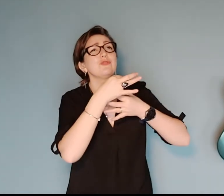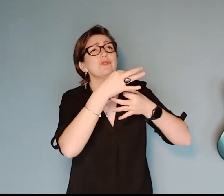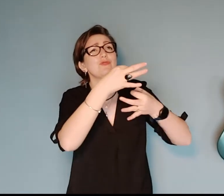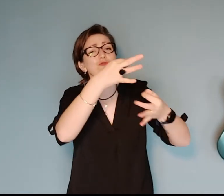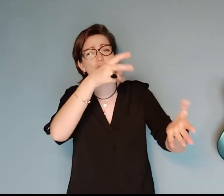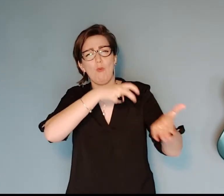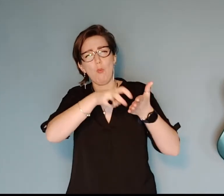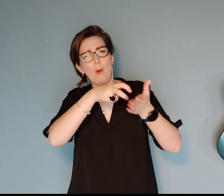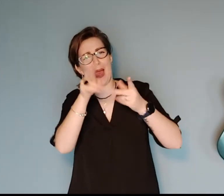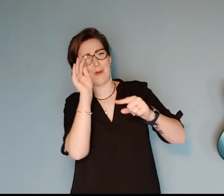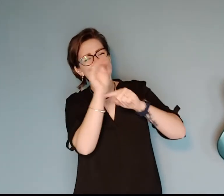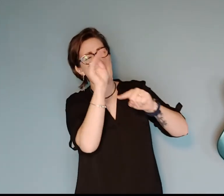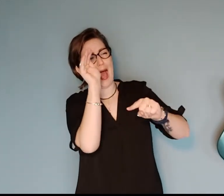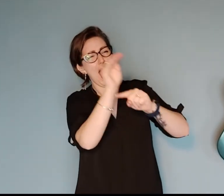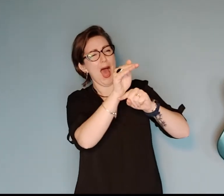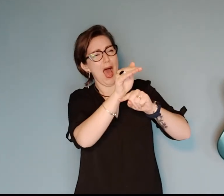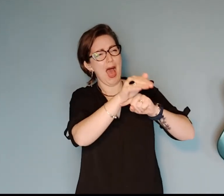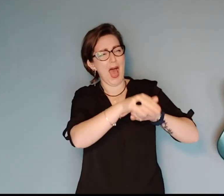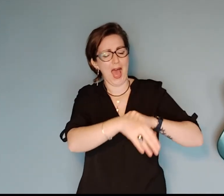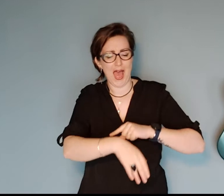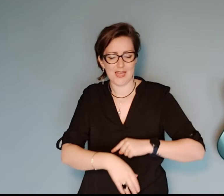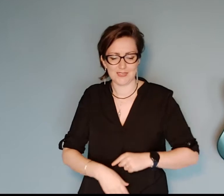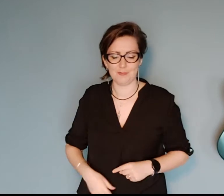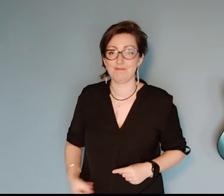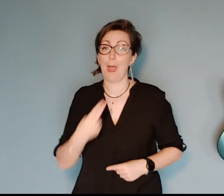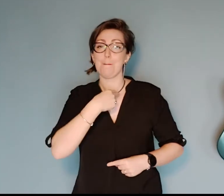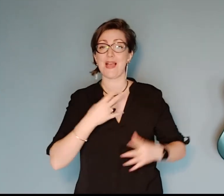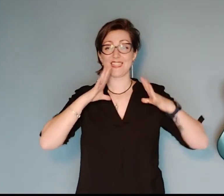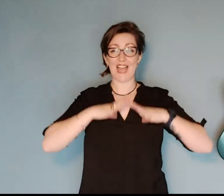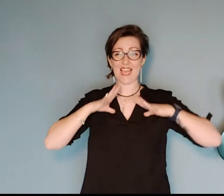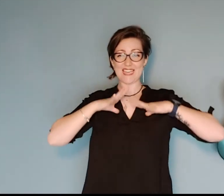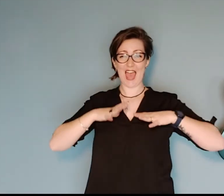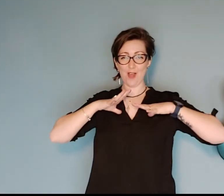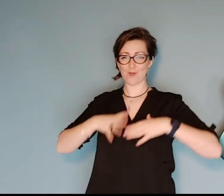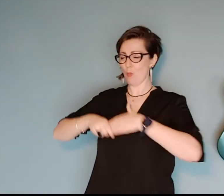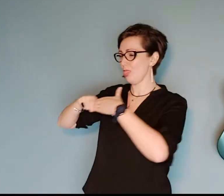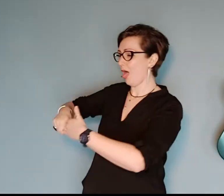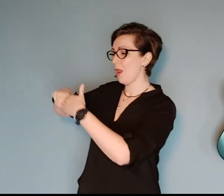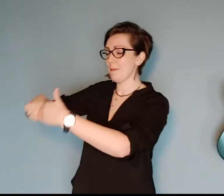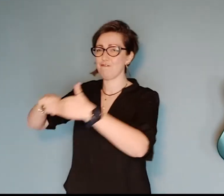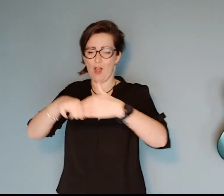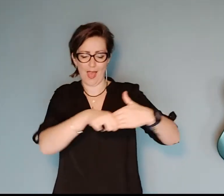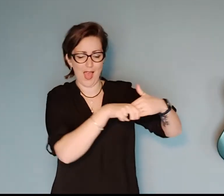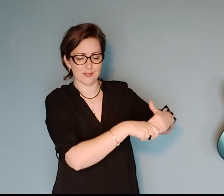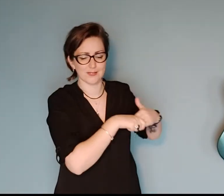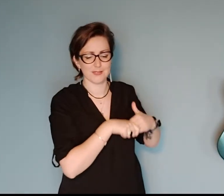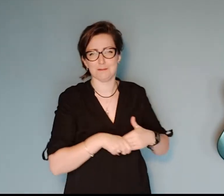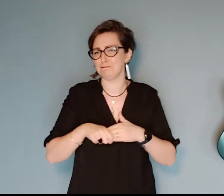could go for a workout time I'm big hanging up without a concern I